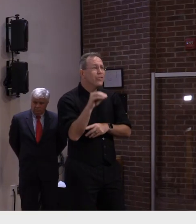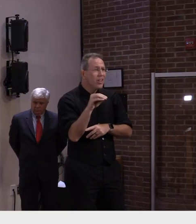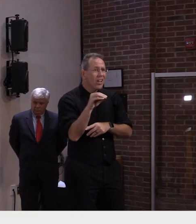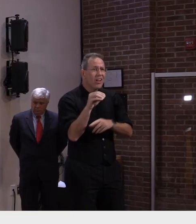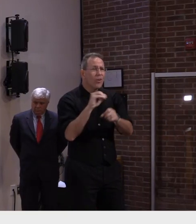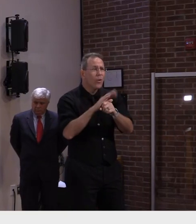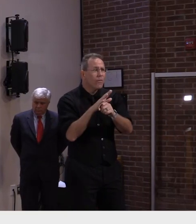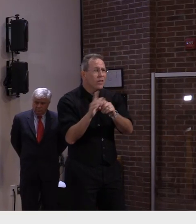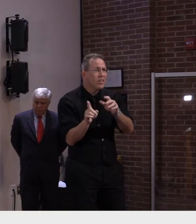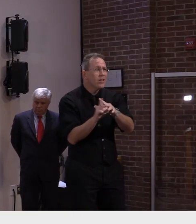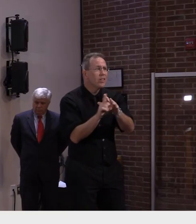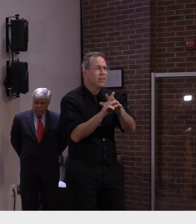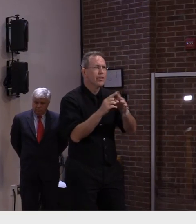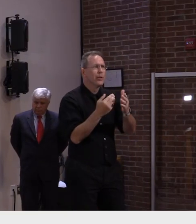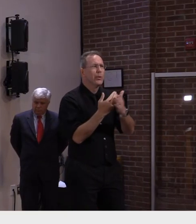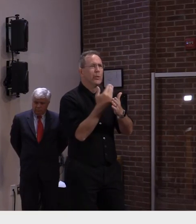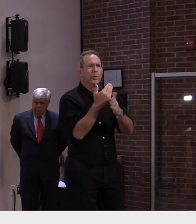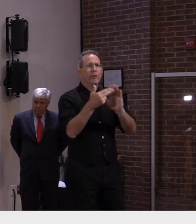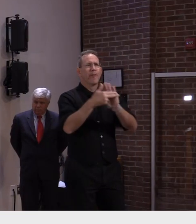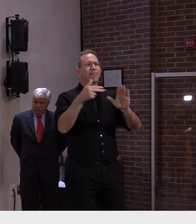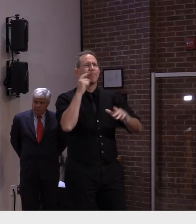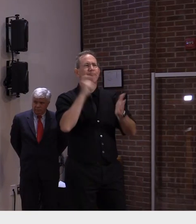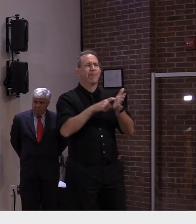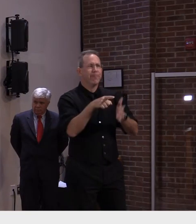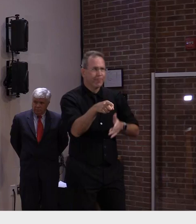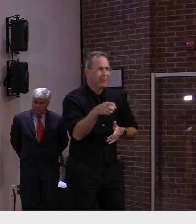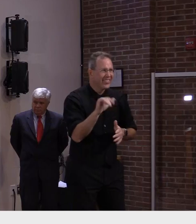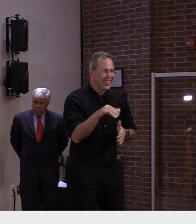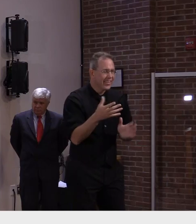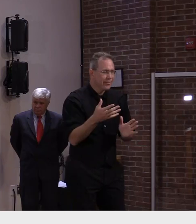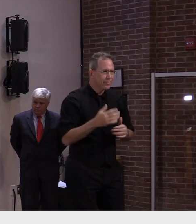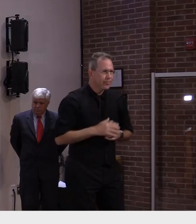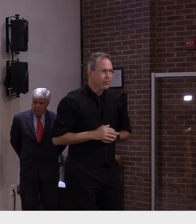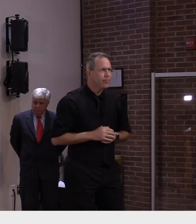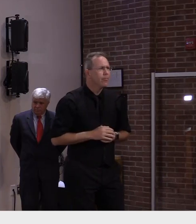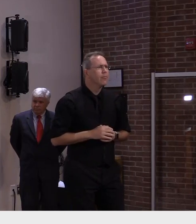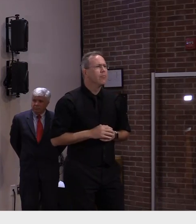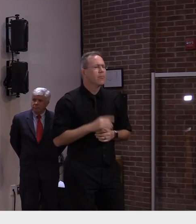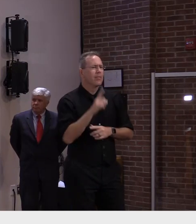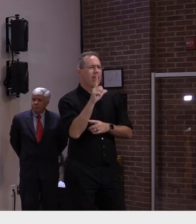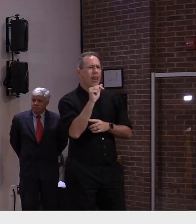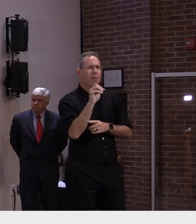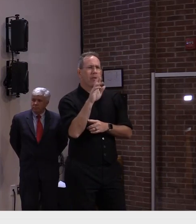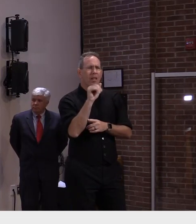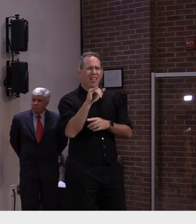the Delta variant, if I have my notes correct. Has that changed?